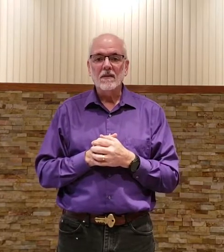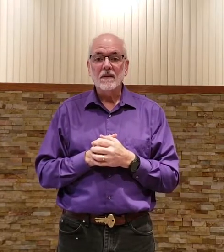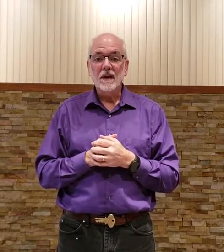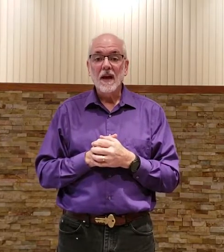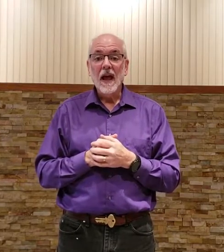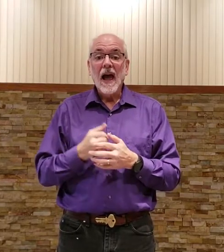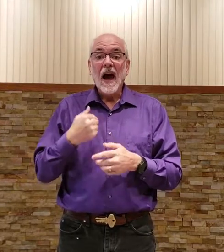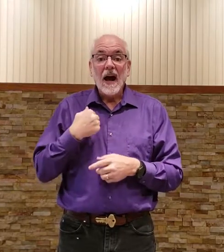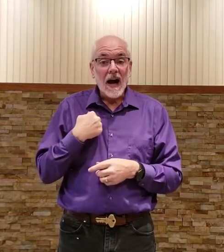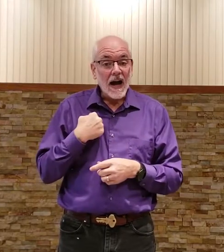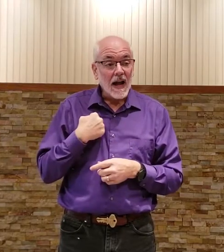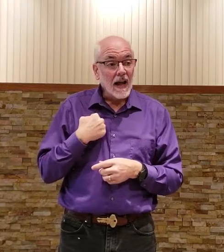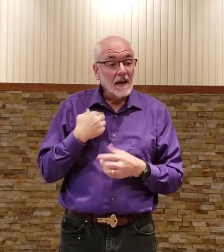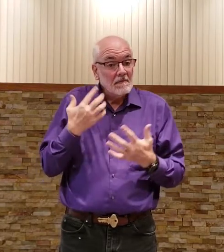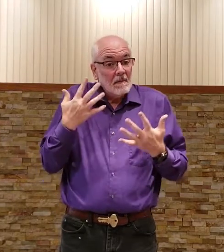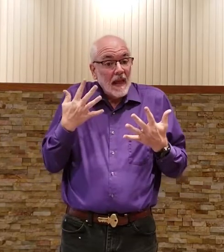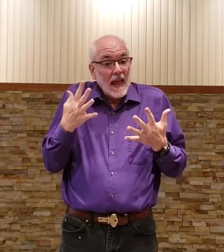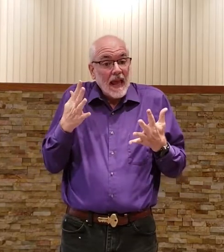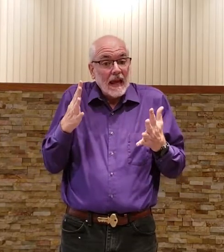i have